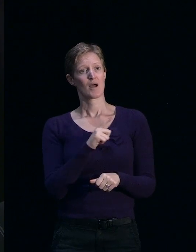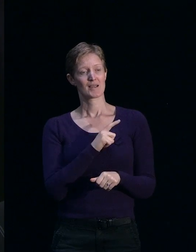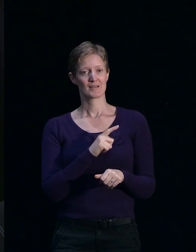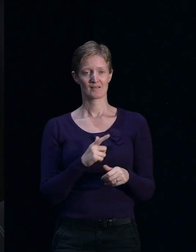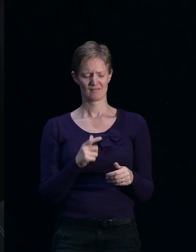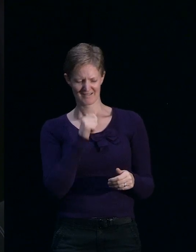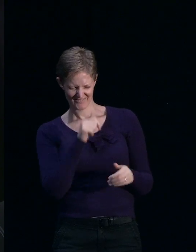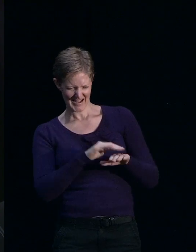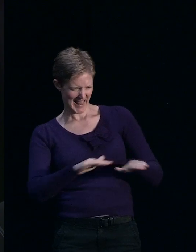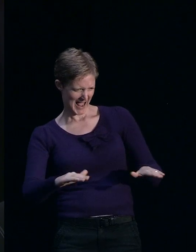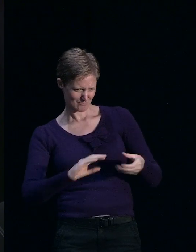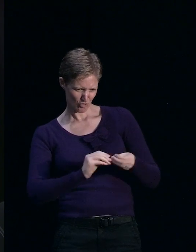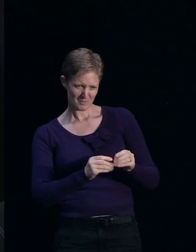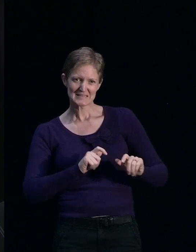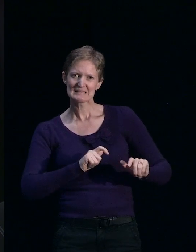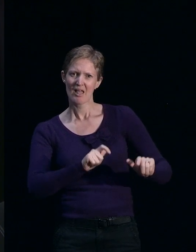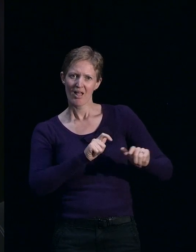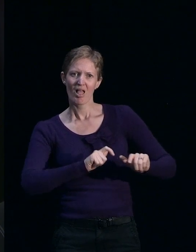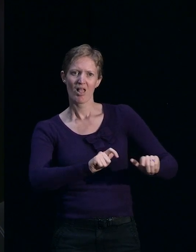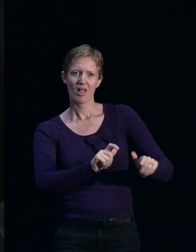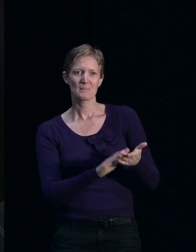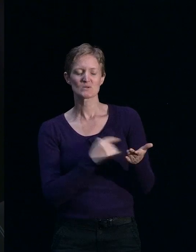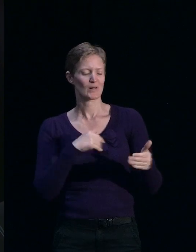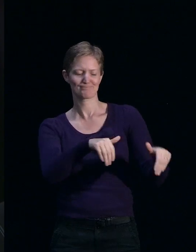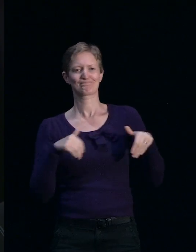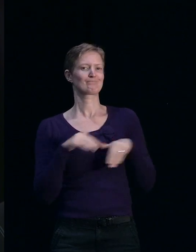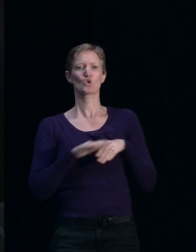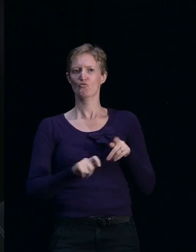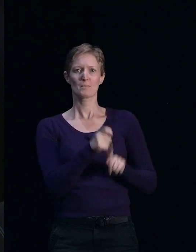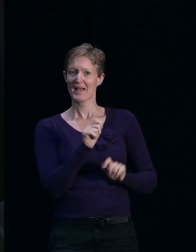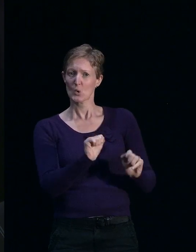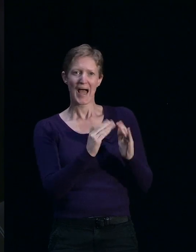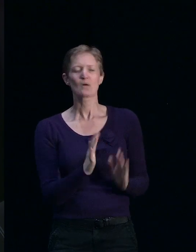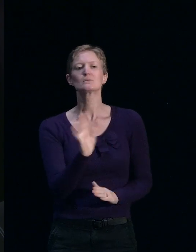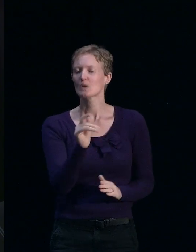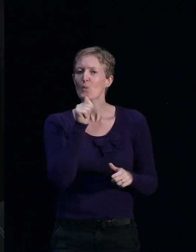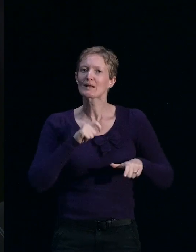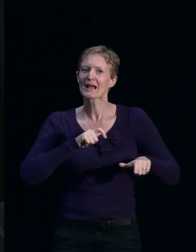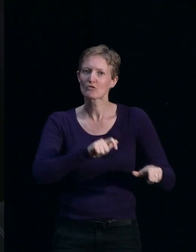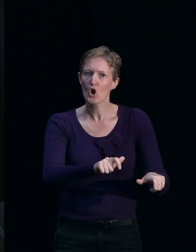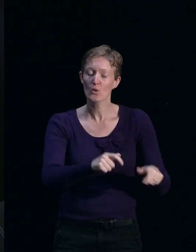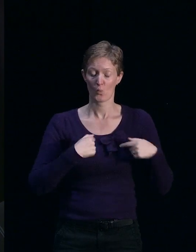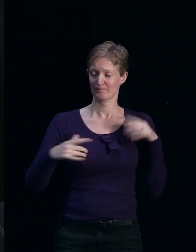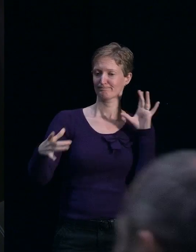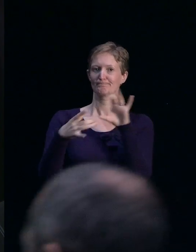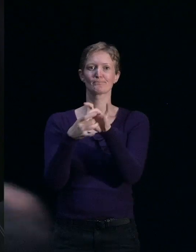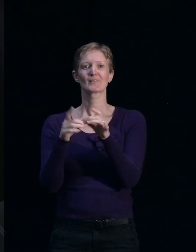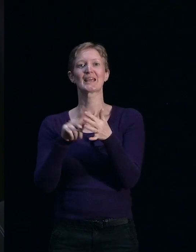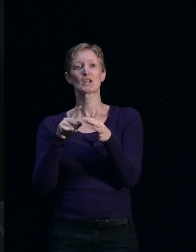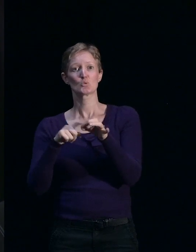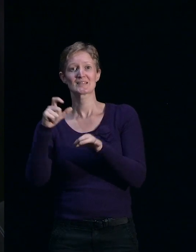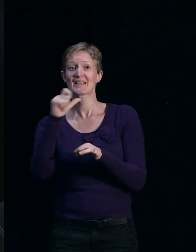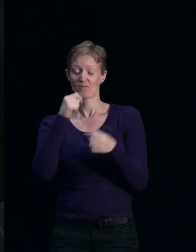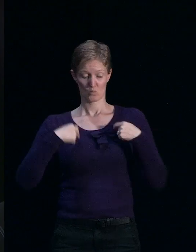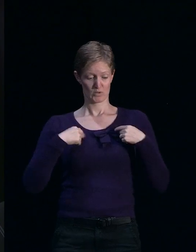issue to slow down our repair or rebuild of your home. So from an IAG perspective, we would work with EQC if we're ready to